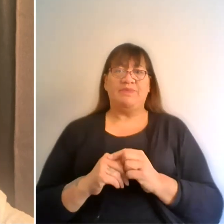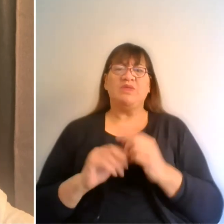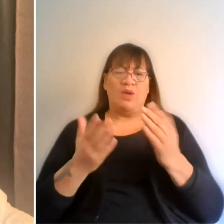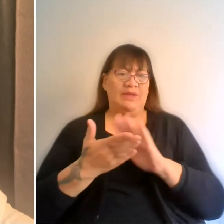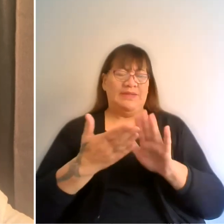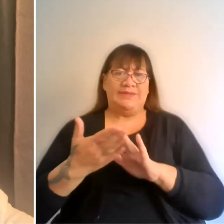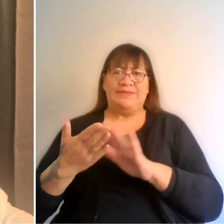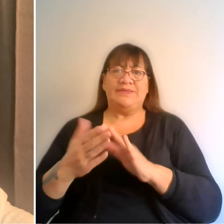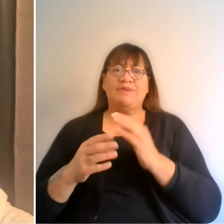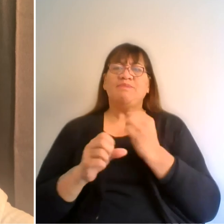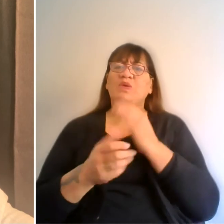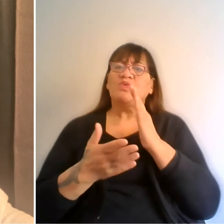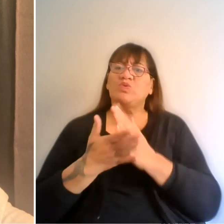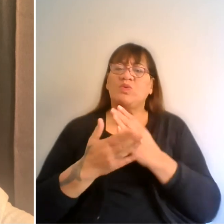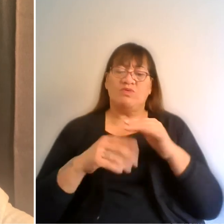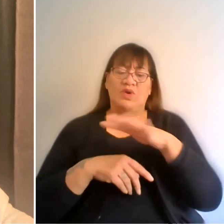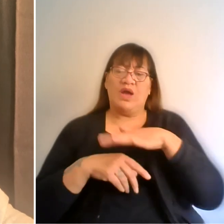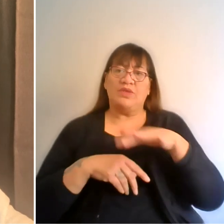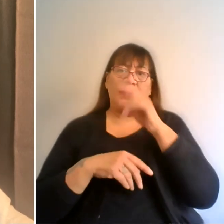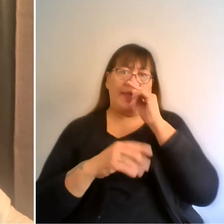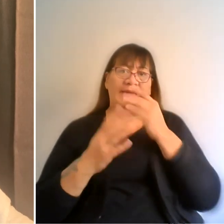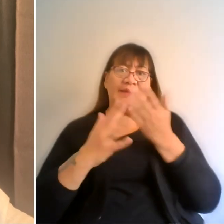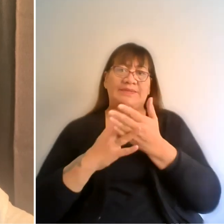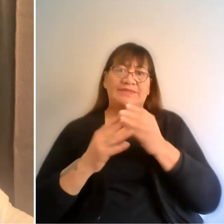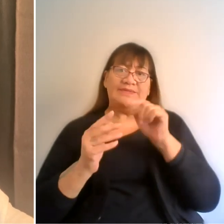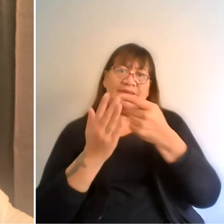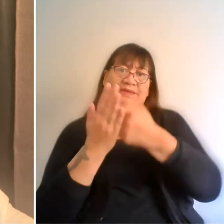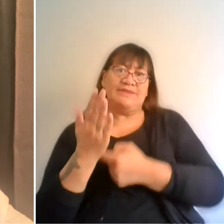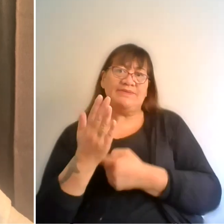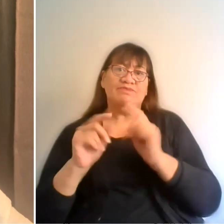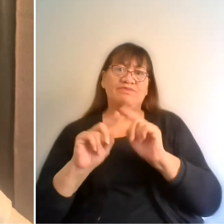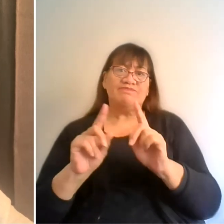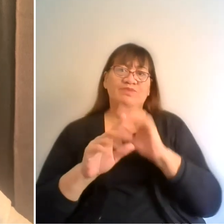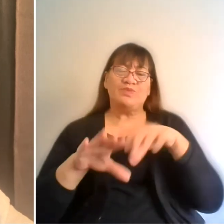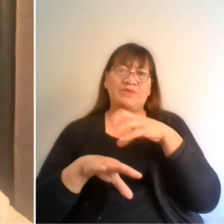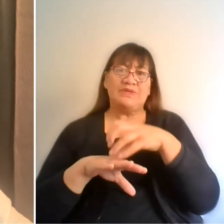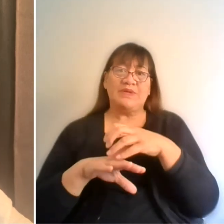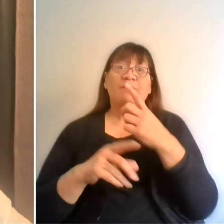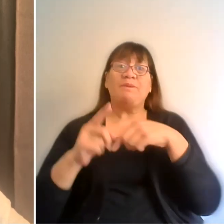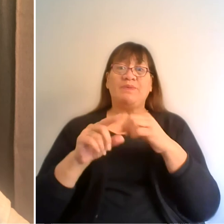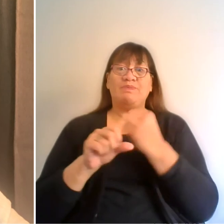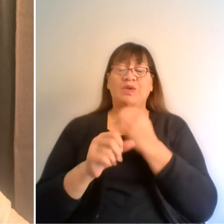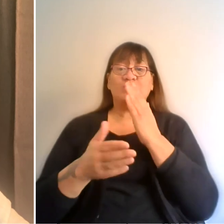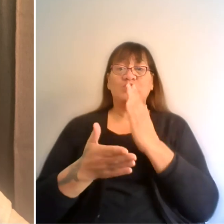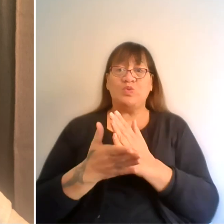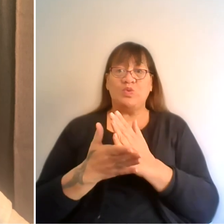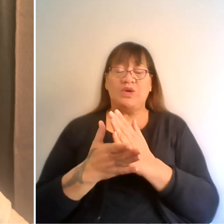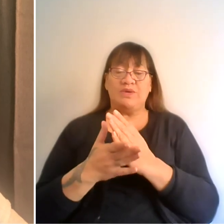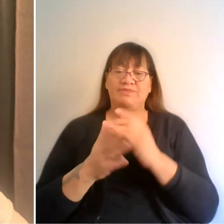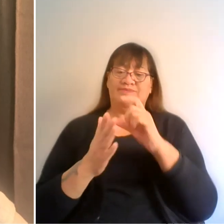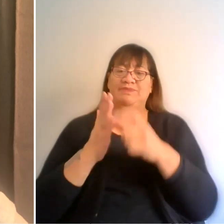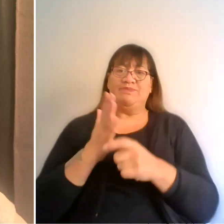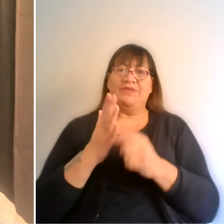so whānau could access that list and in a way that was disability accessible